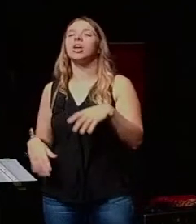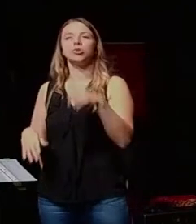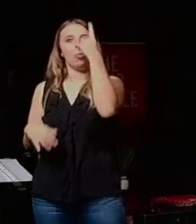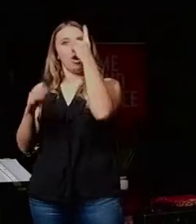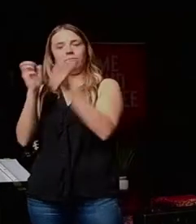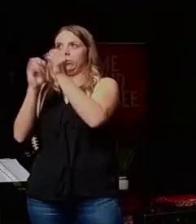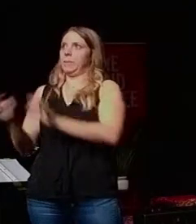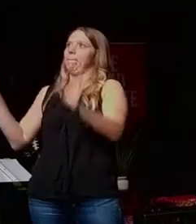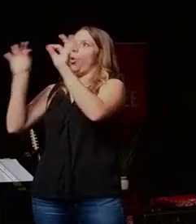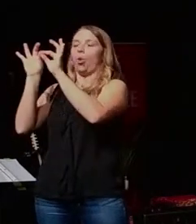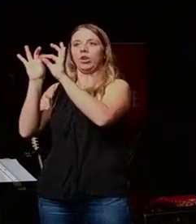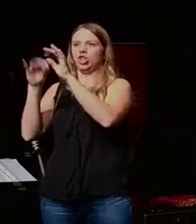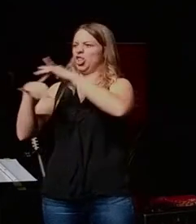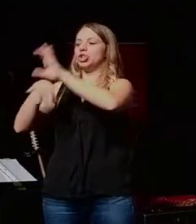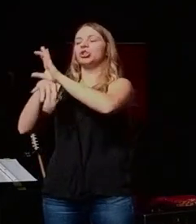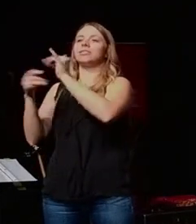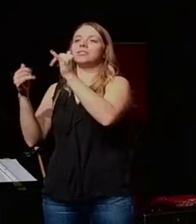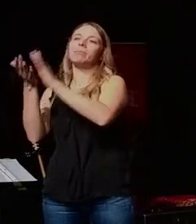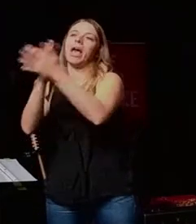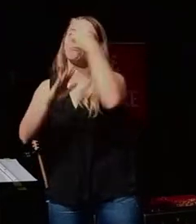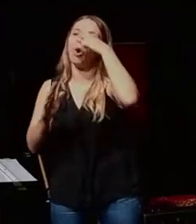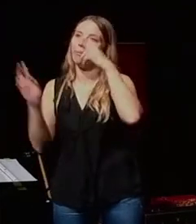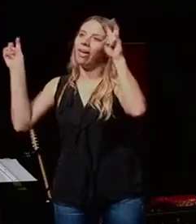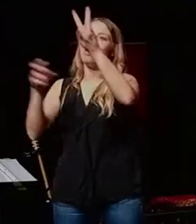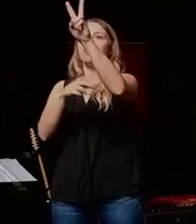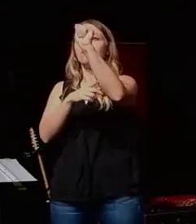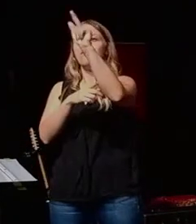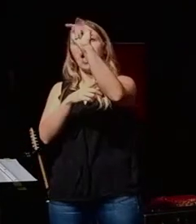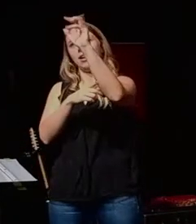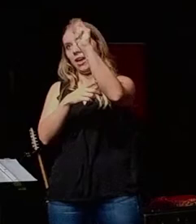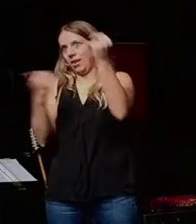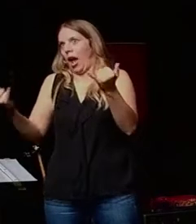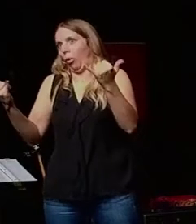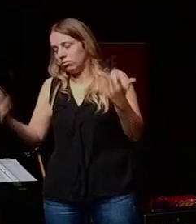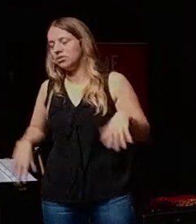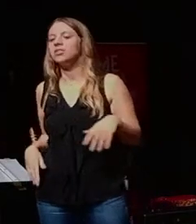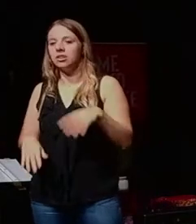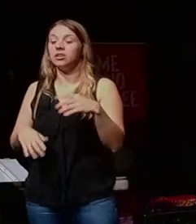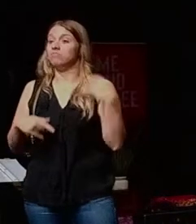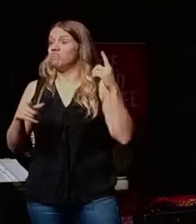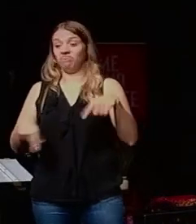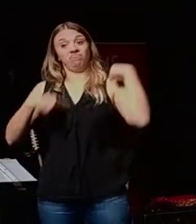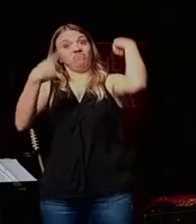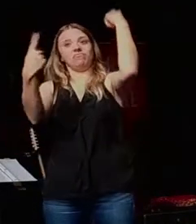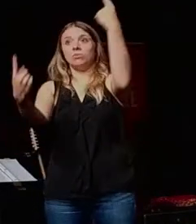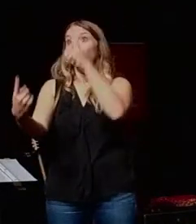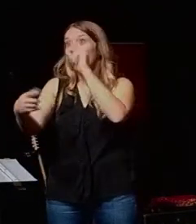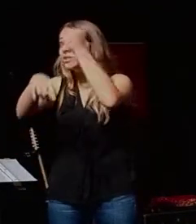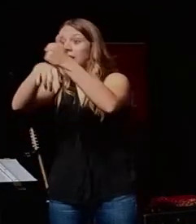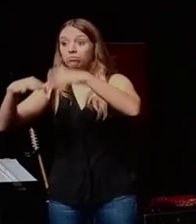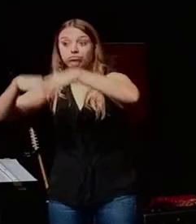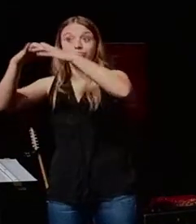eventually became Rome, right? Like now it's the Vatican, right? And we actually, to this day, are not sure who planted